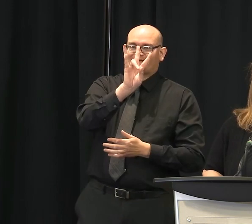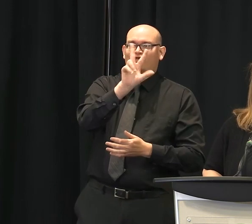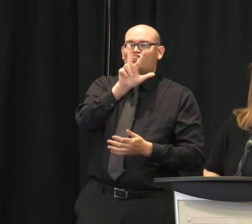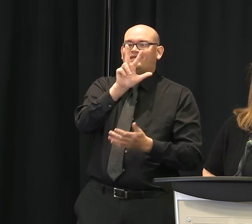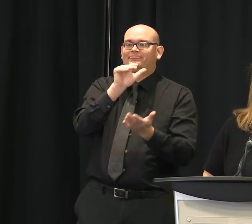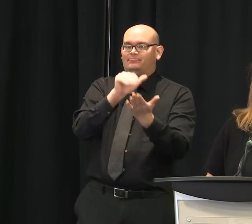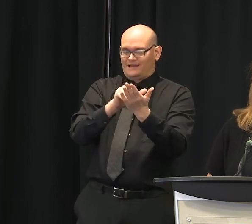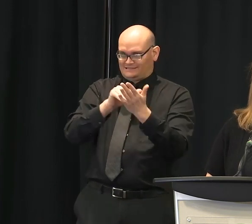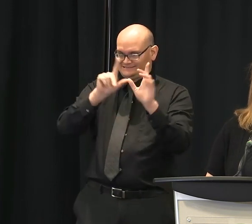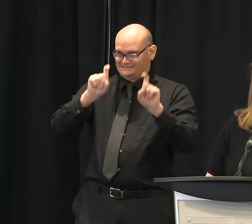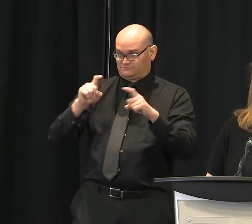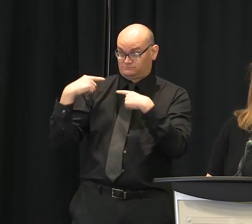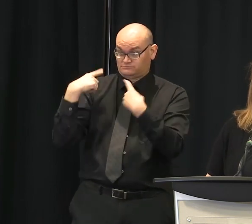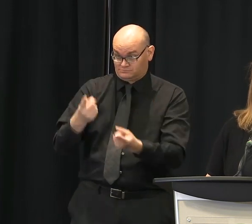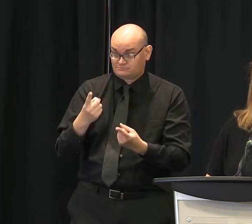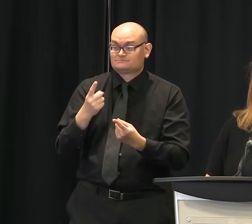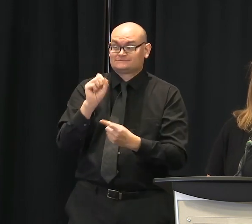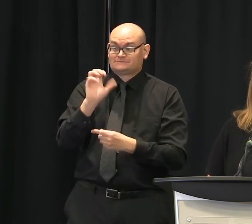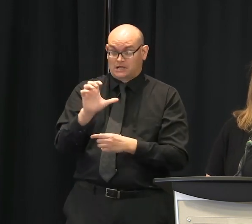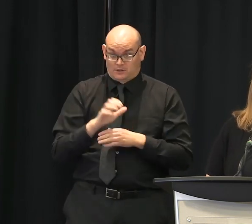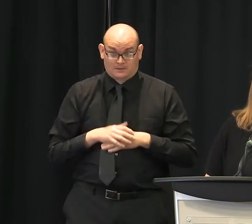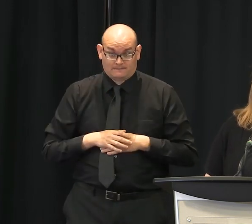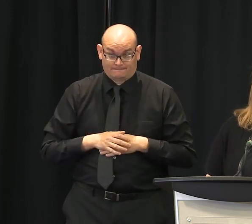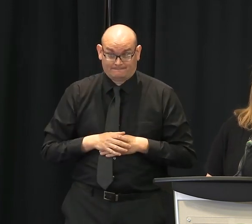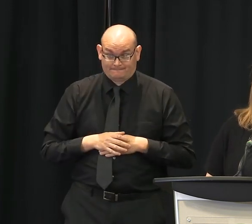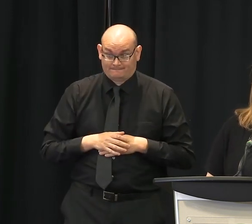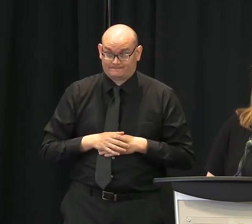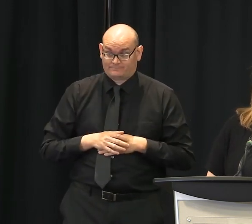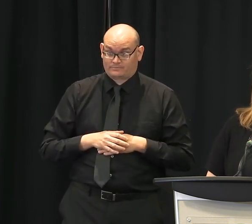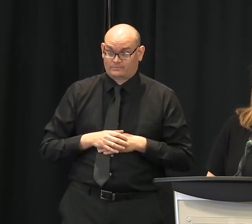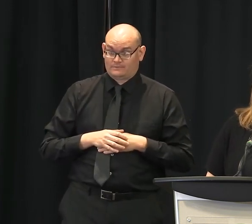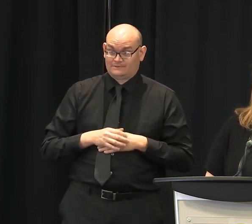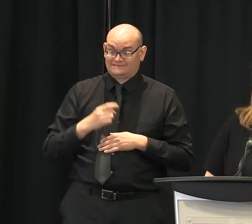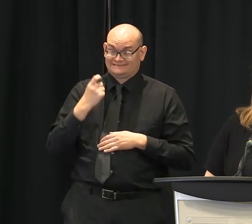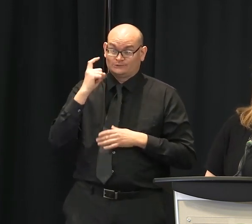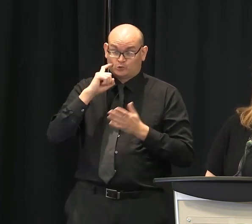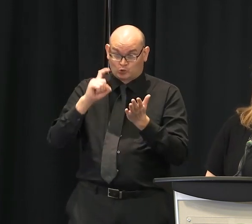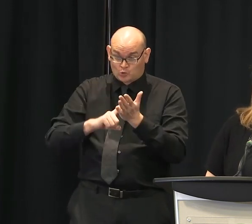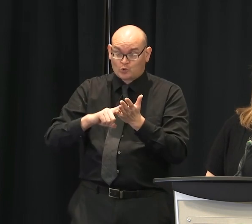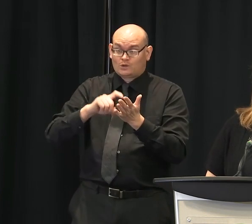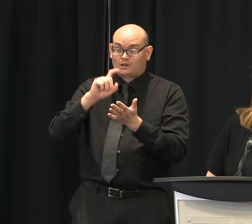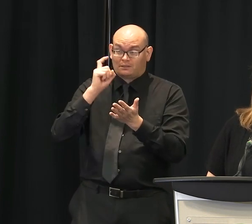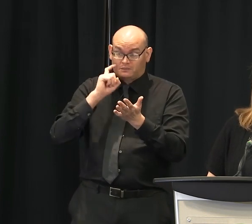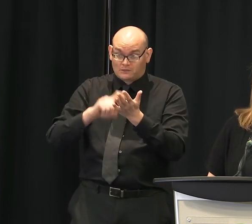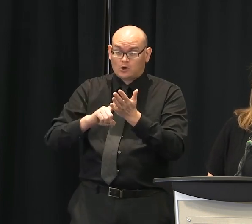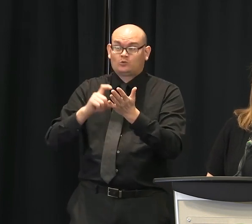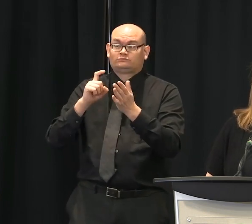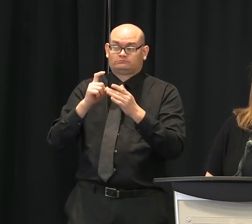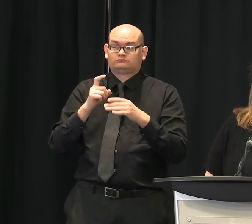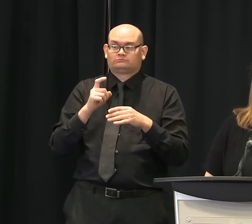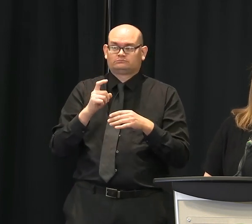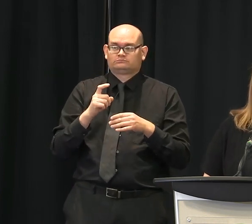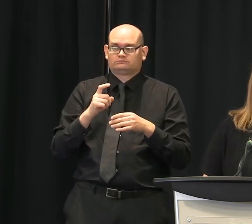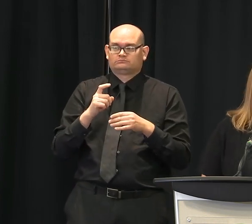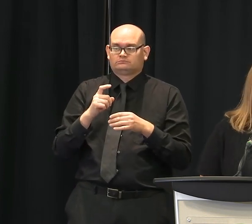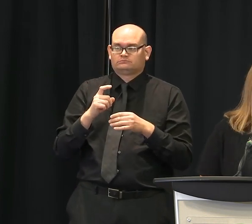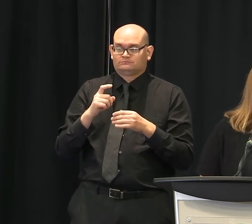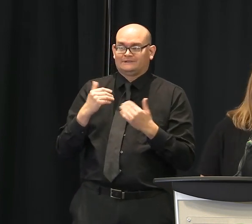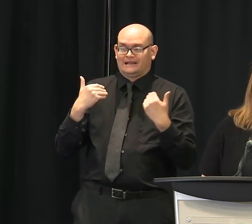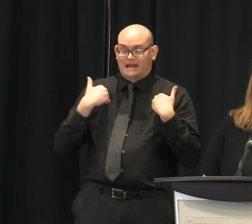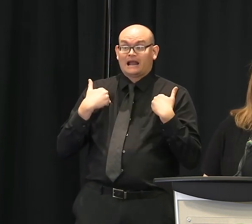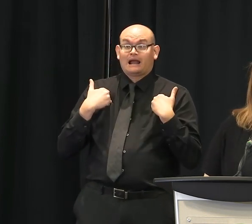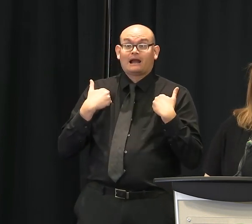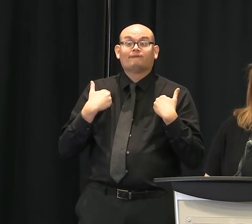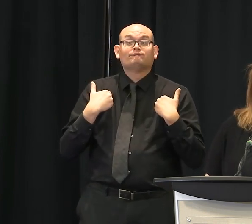is a number that we are looking at as this testing goes up. We do expect to see increases in number of daily case counts, but we hope to see a